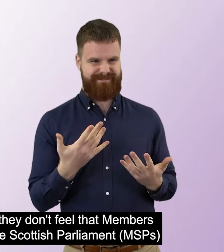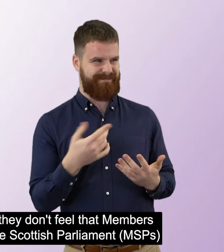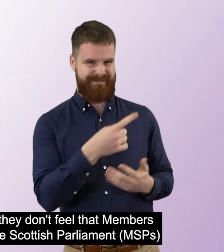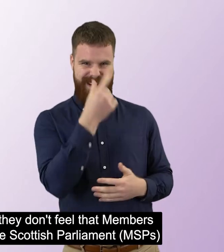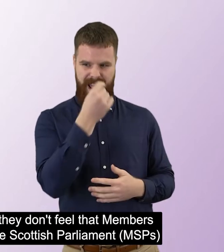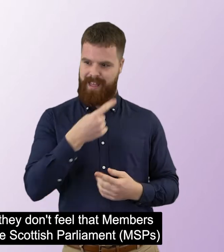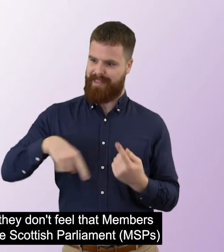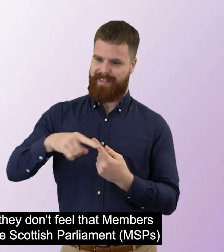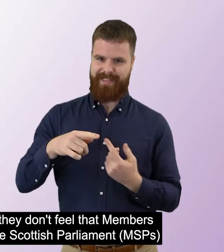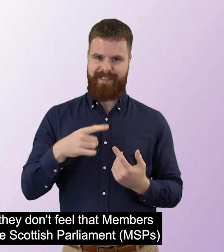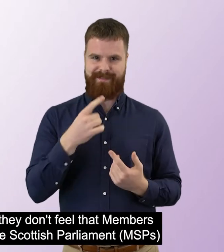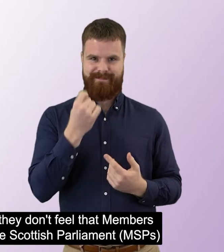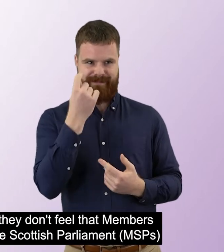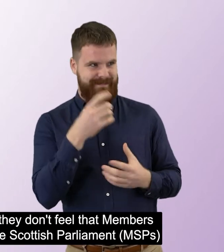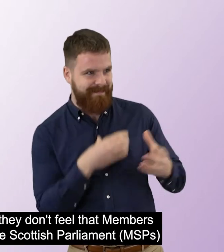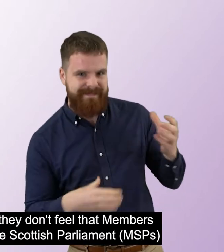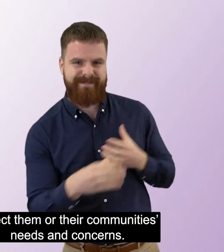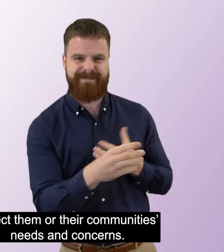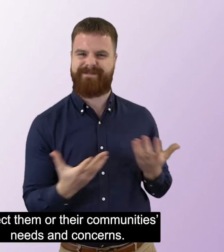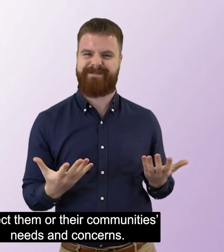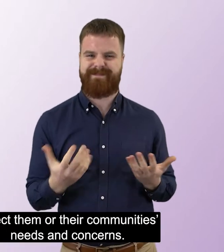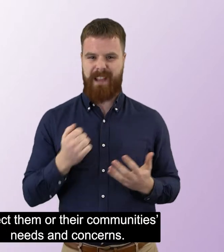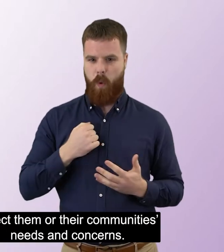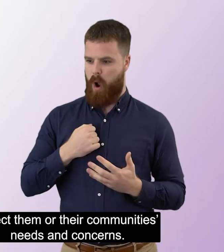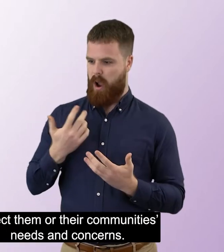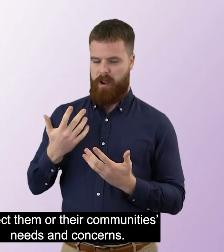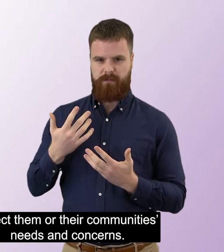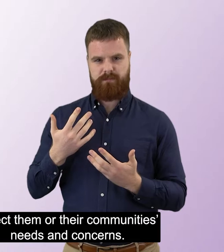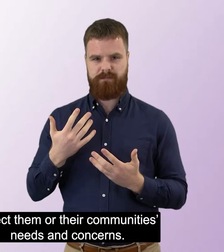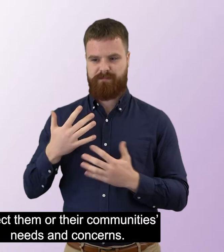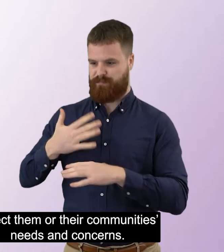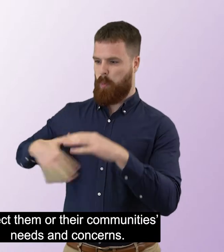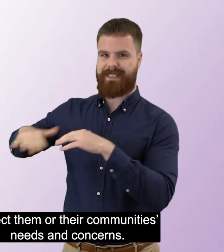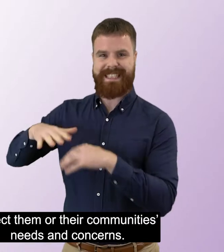reflect them or their community's needs and concerns.